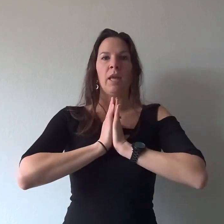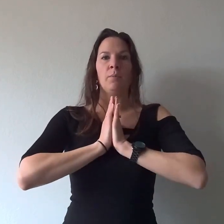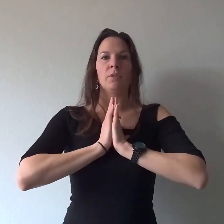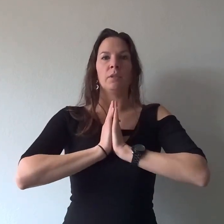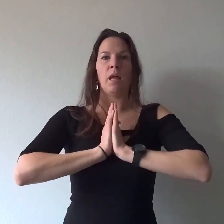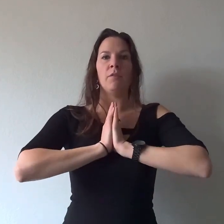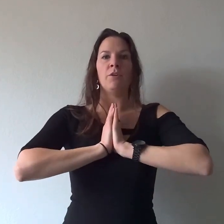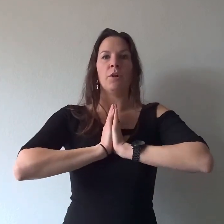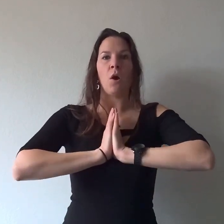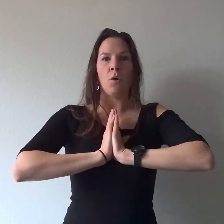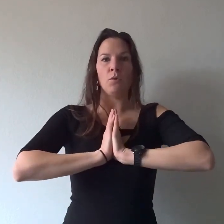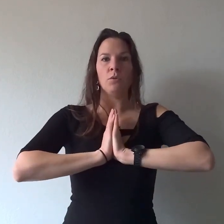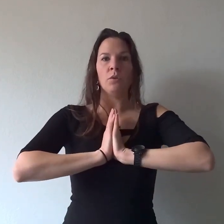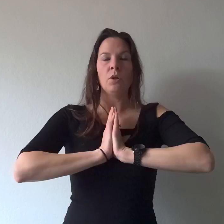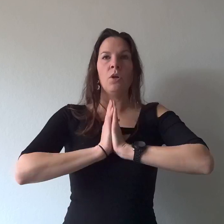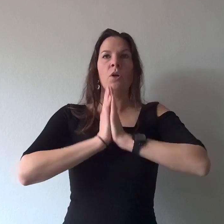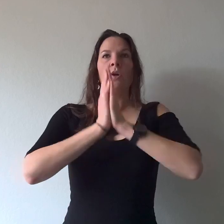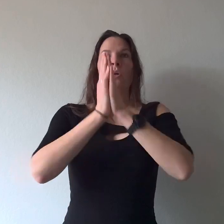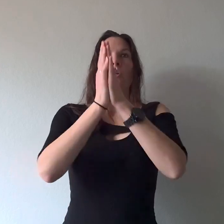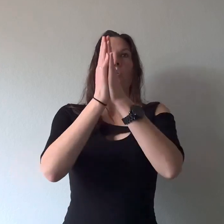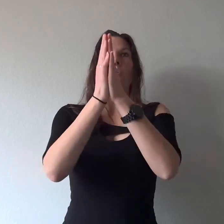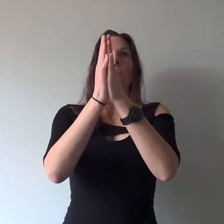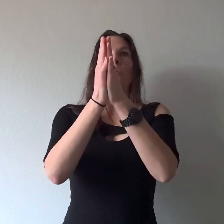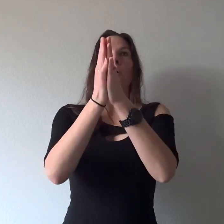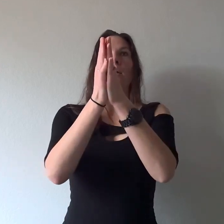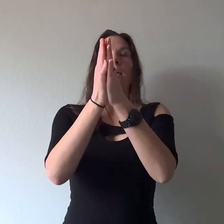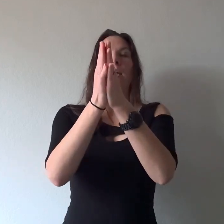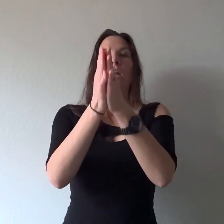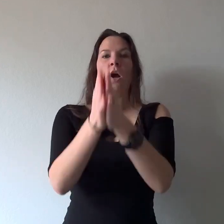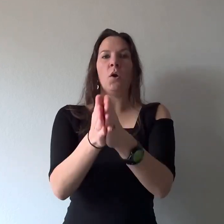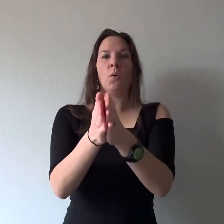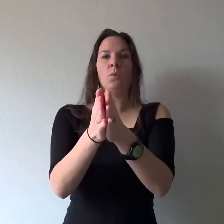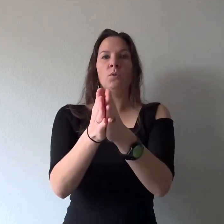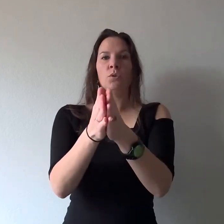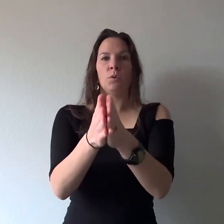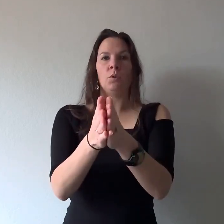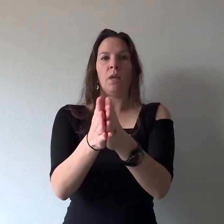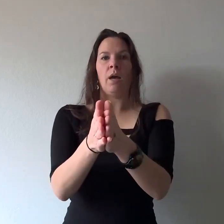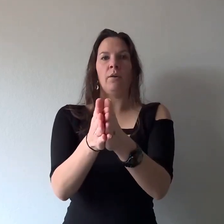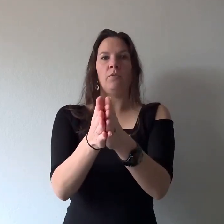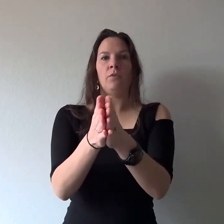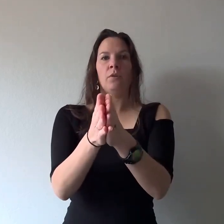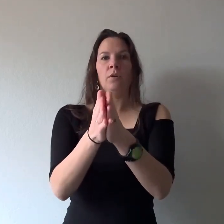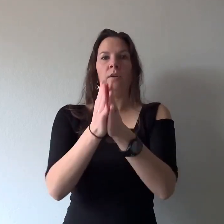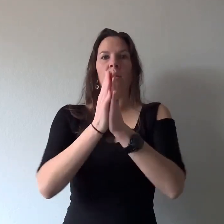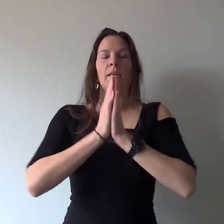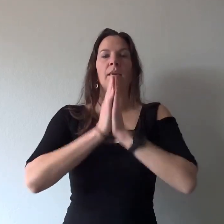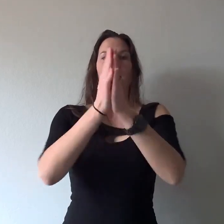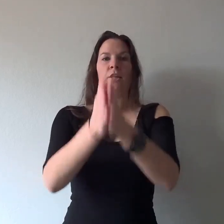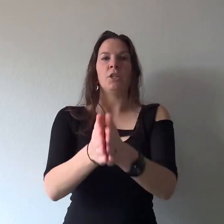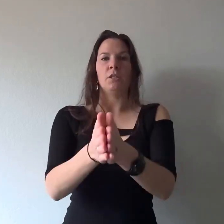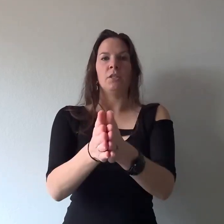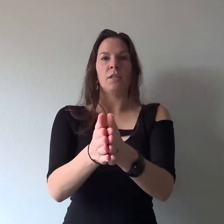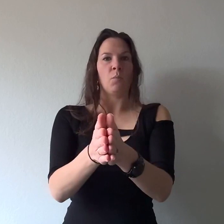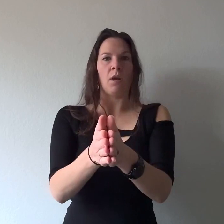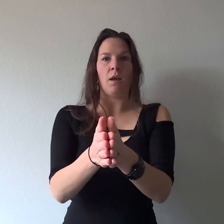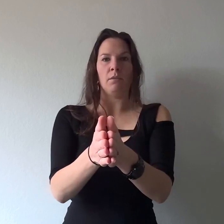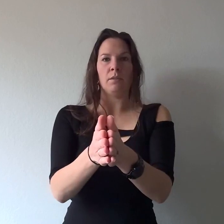able to love your own you can know true love in connection to someone else